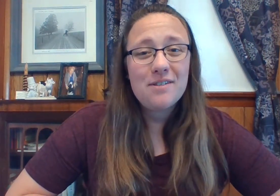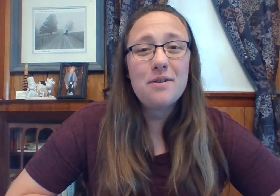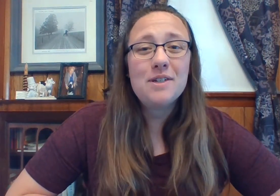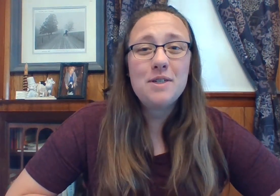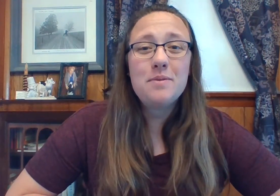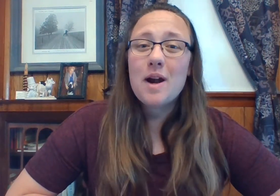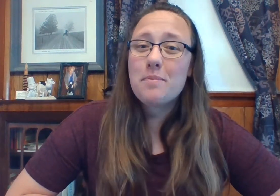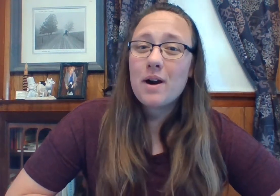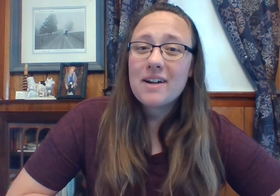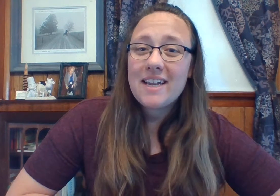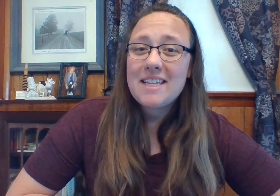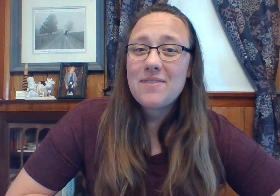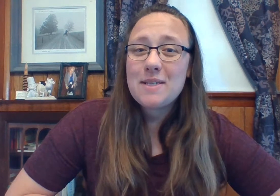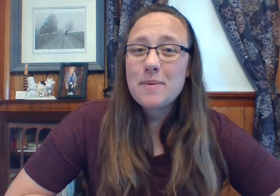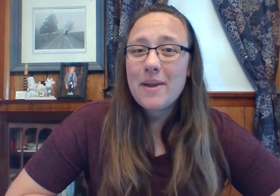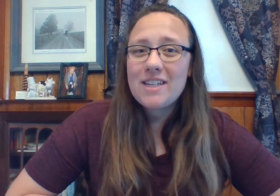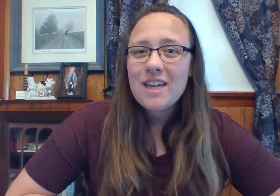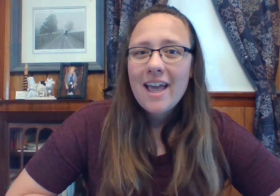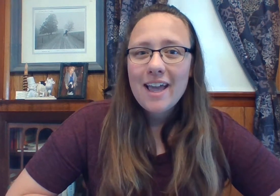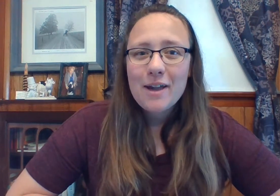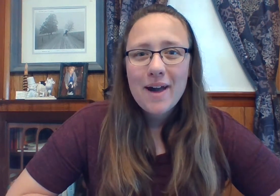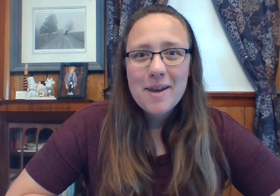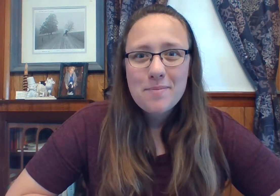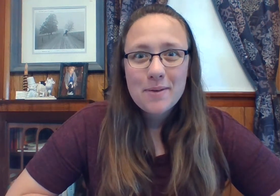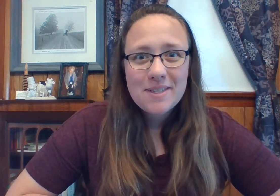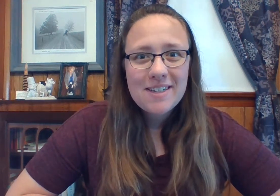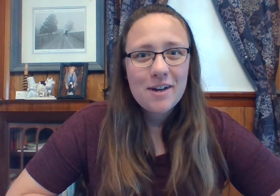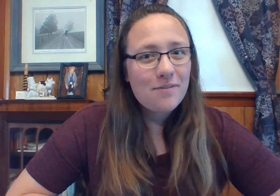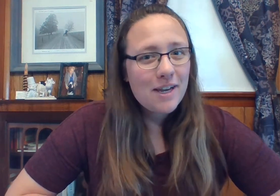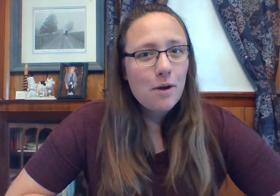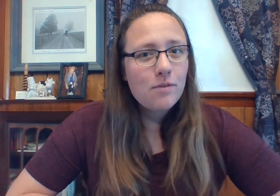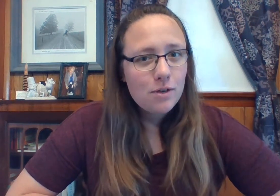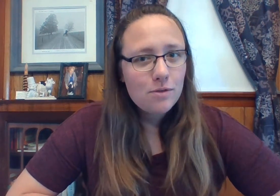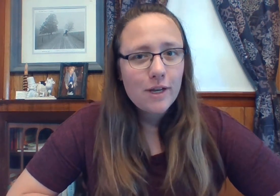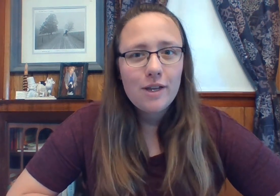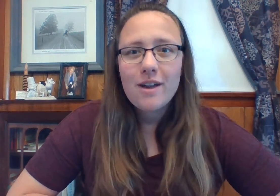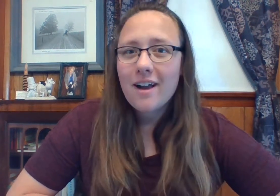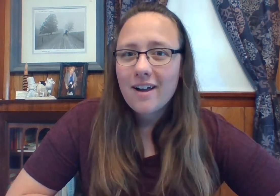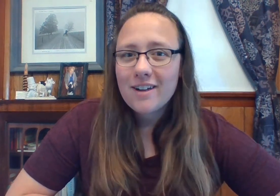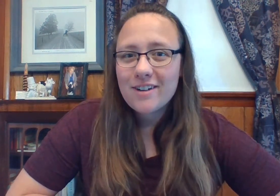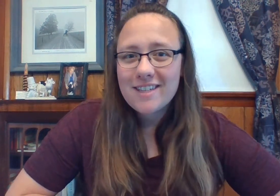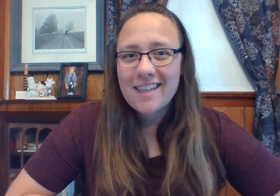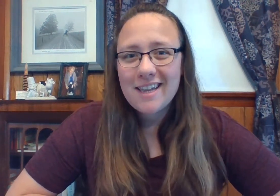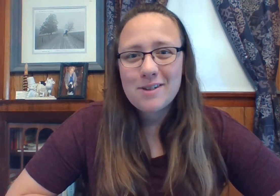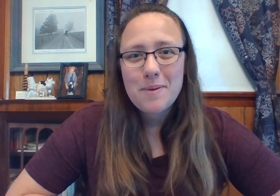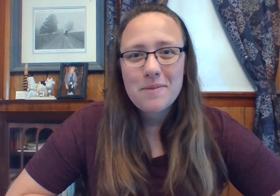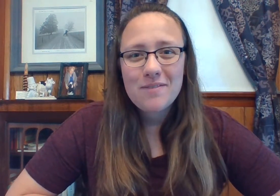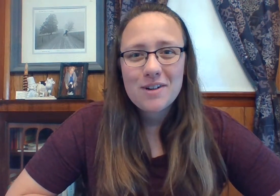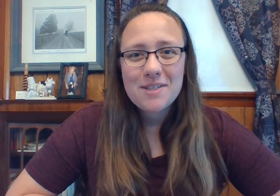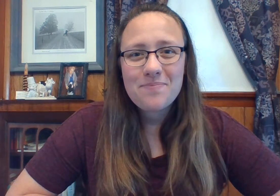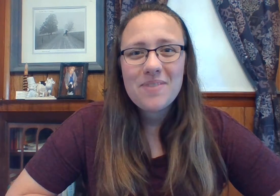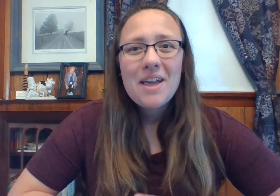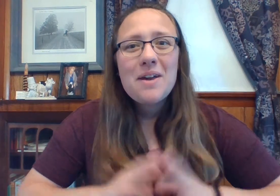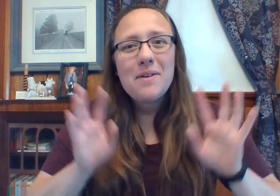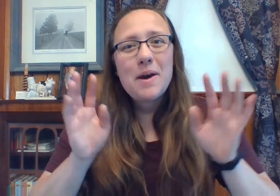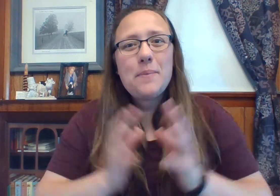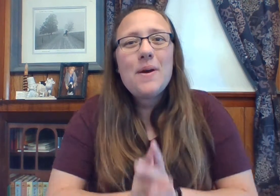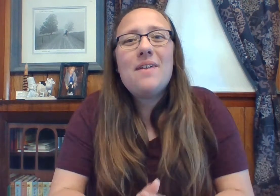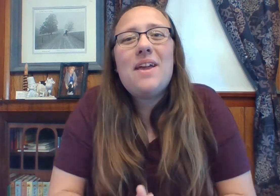on over to our Park Kids Facebook page and go ahead and post your video of you doing your sign language memory verse. We hope you have